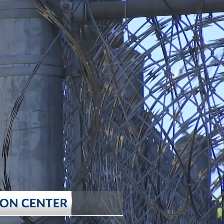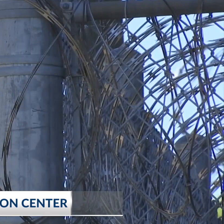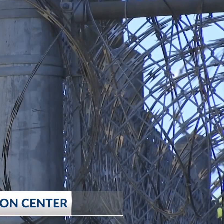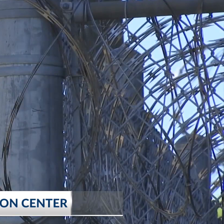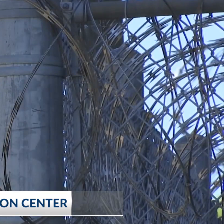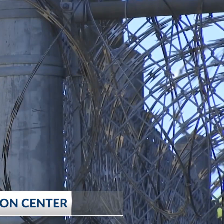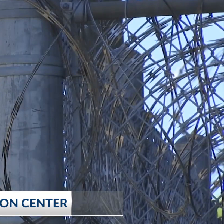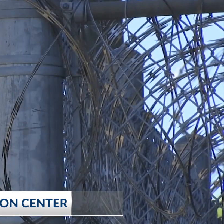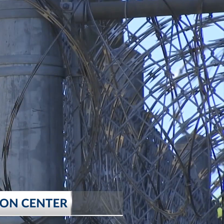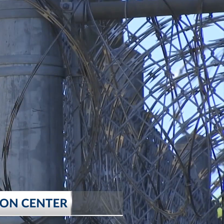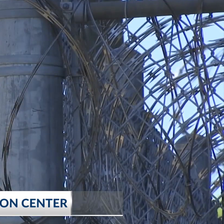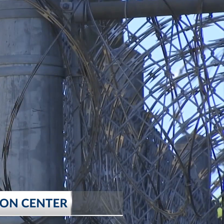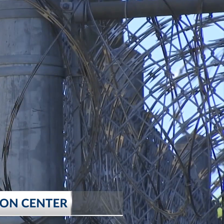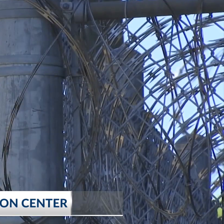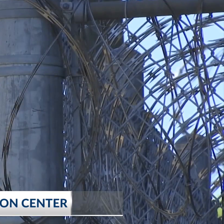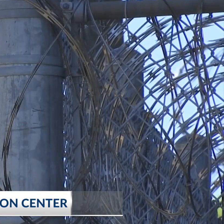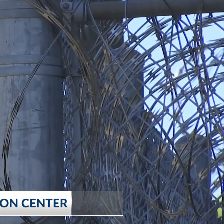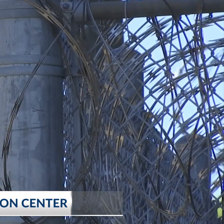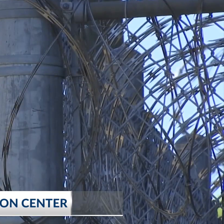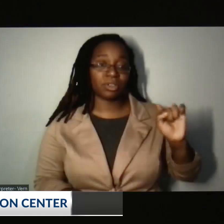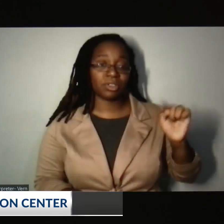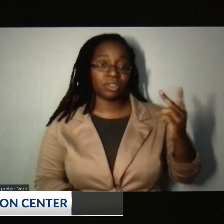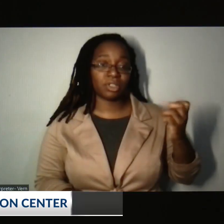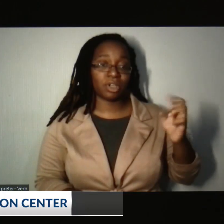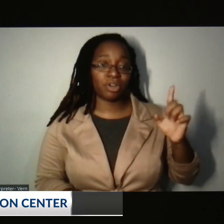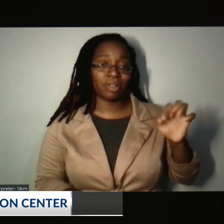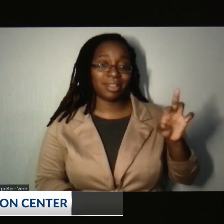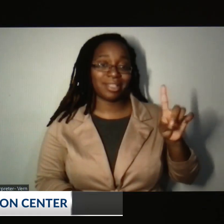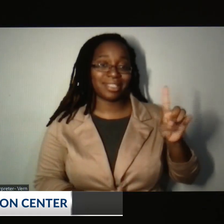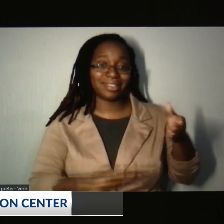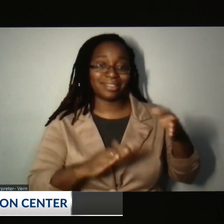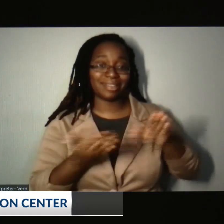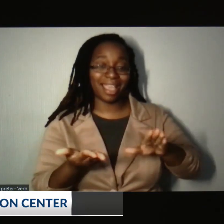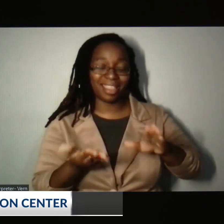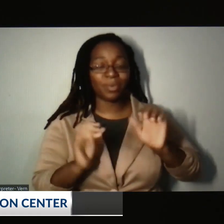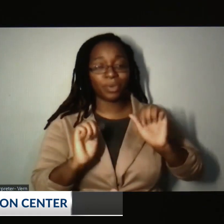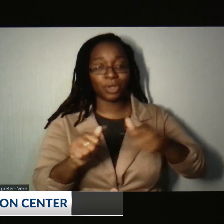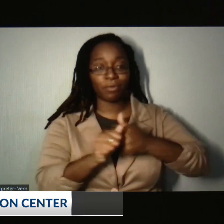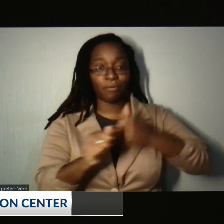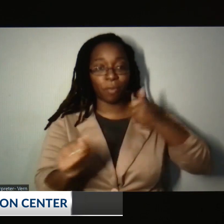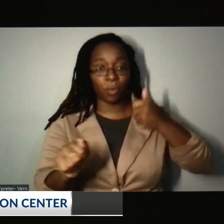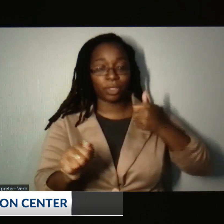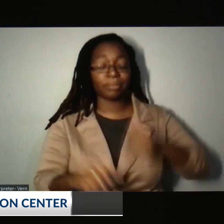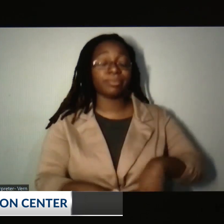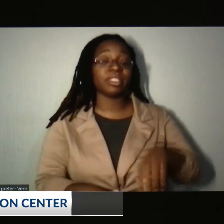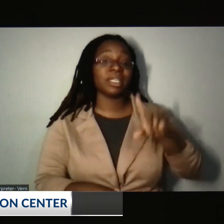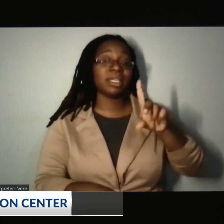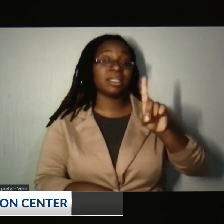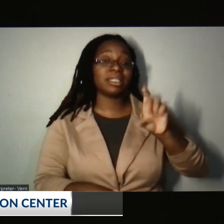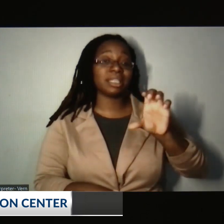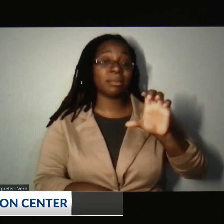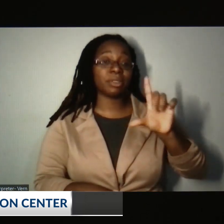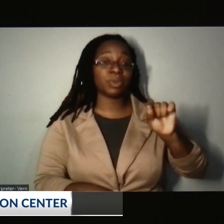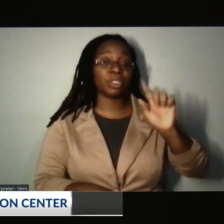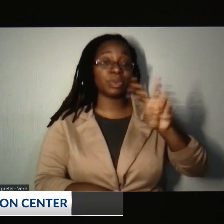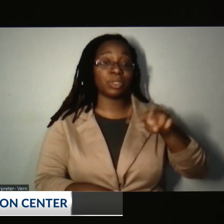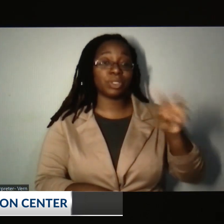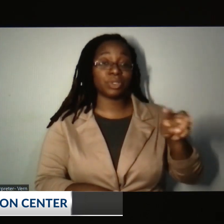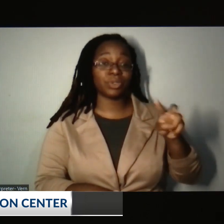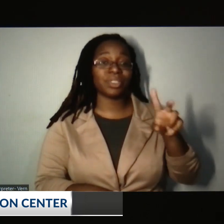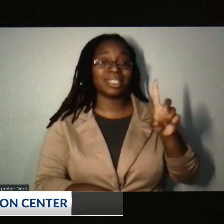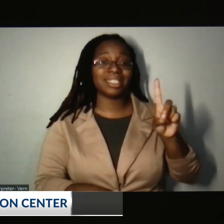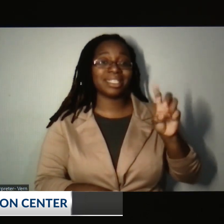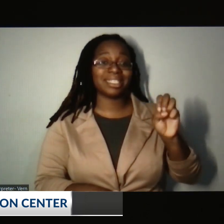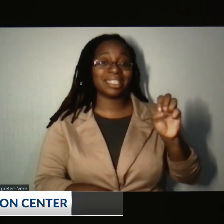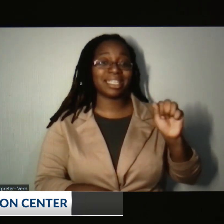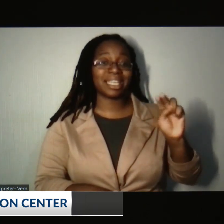refused to leave his cell for a bond hearing. In December of 2022, D'Angelo Brown, an individual